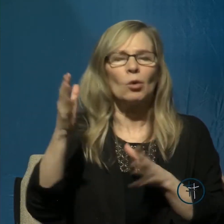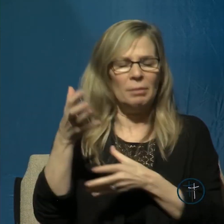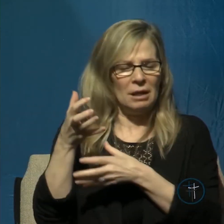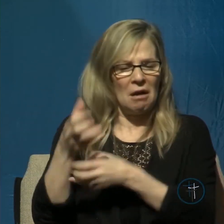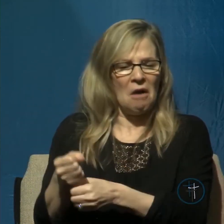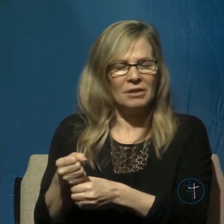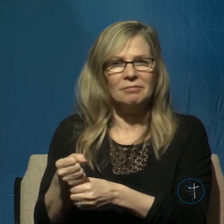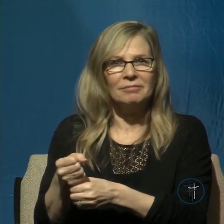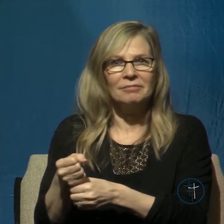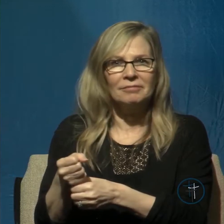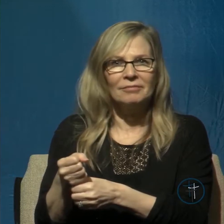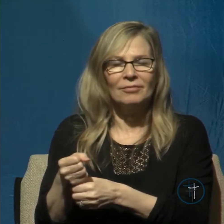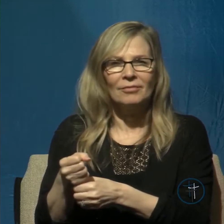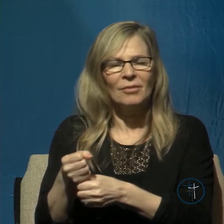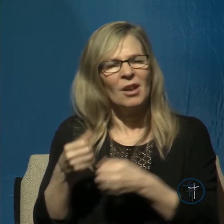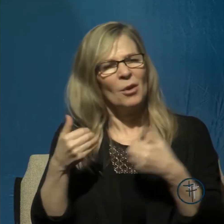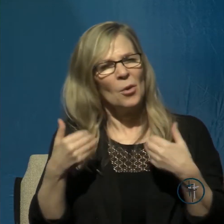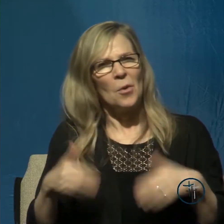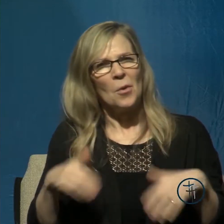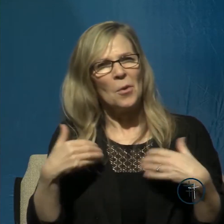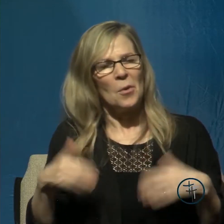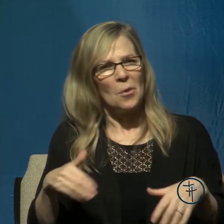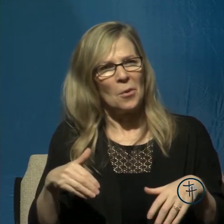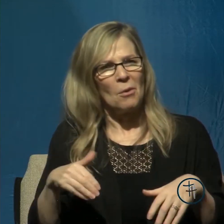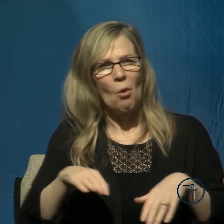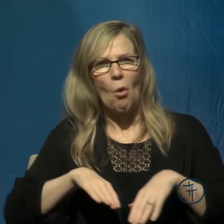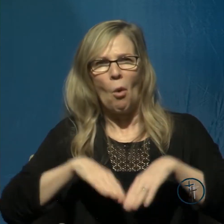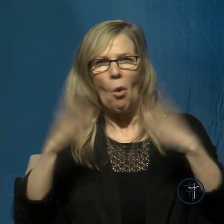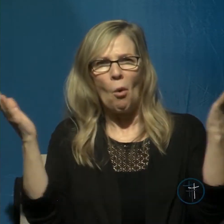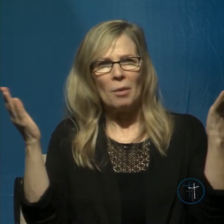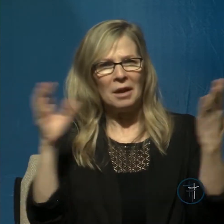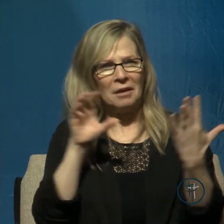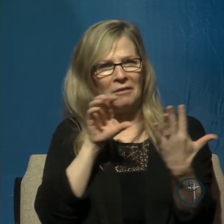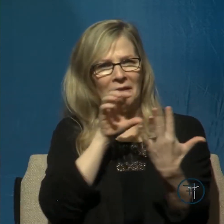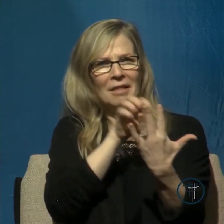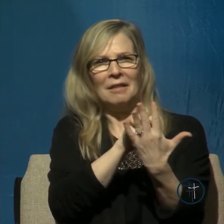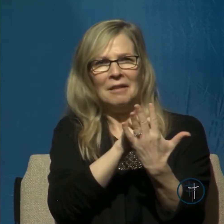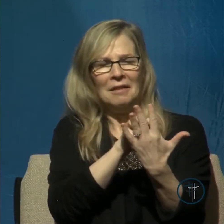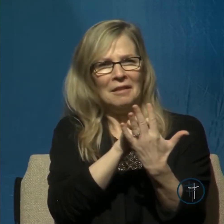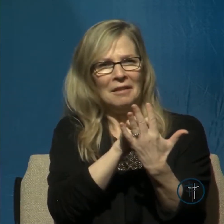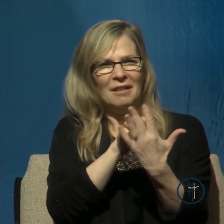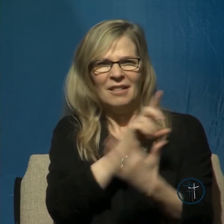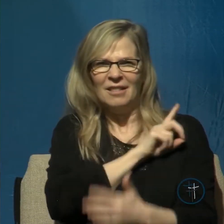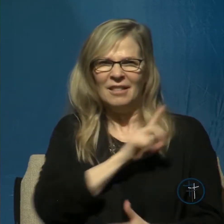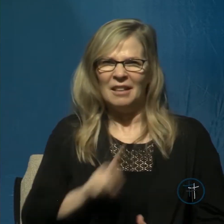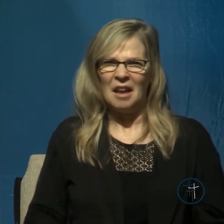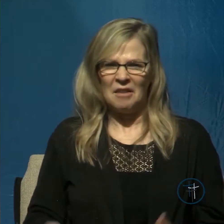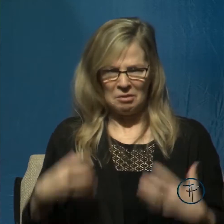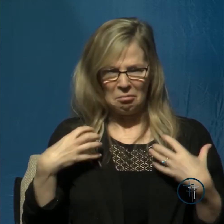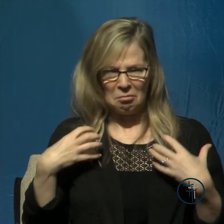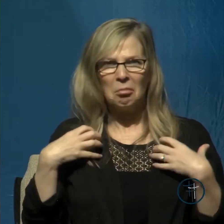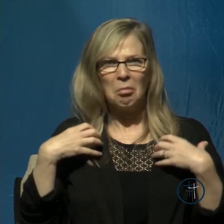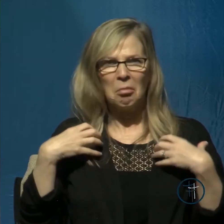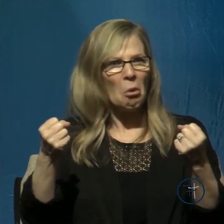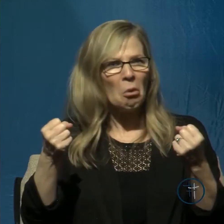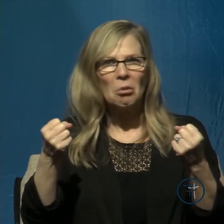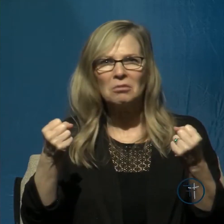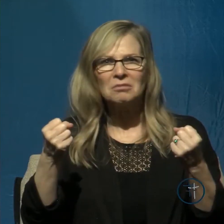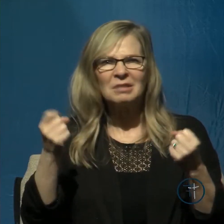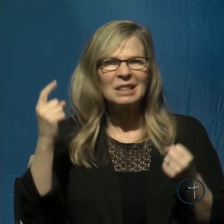so striking about these opening verses is just how bold David is, how fearless the man sounds as he